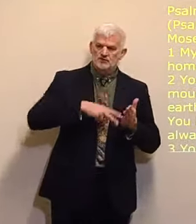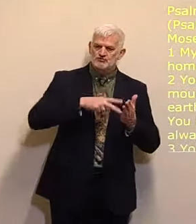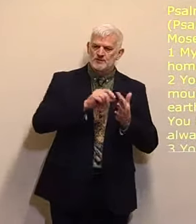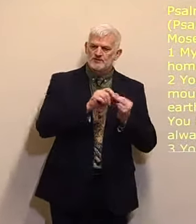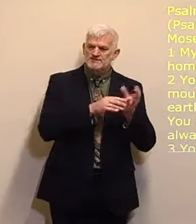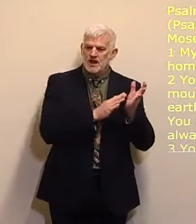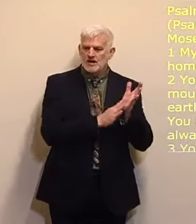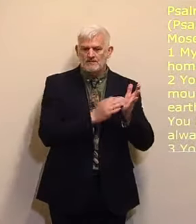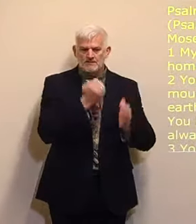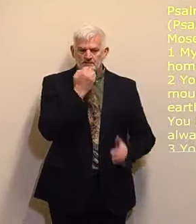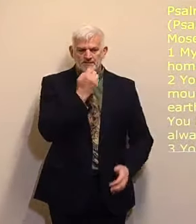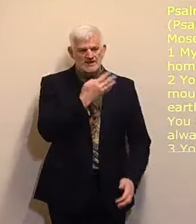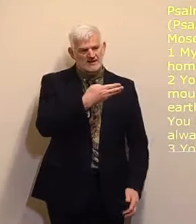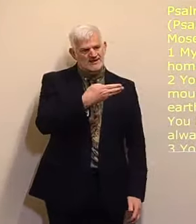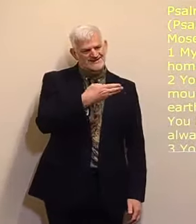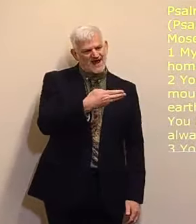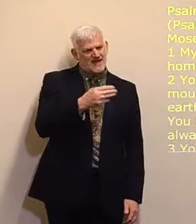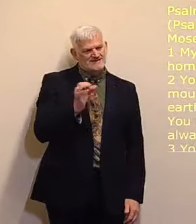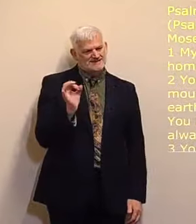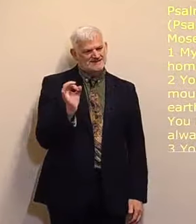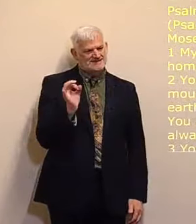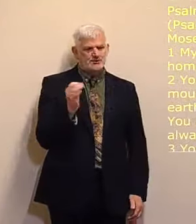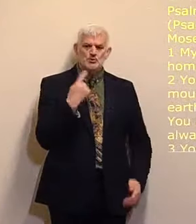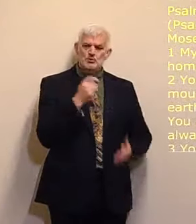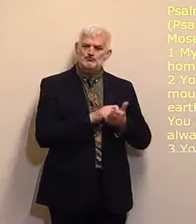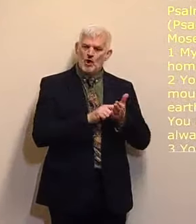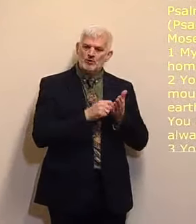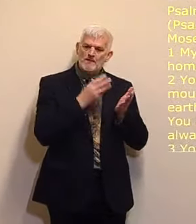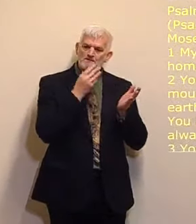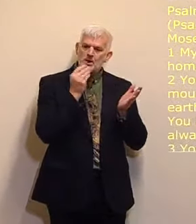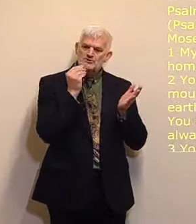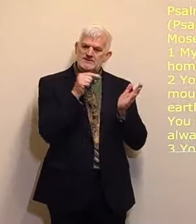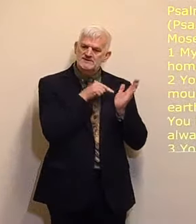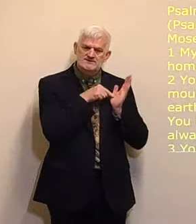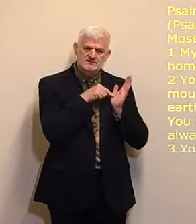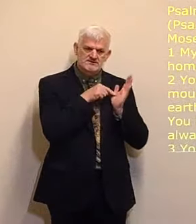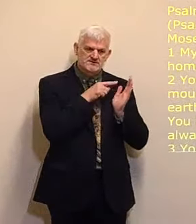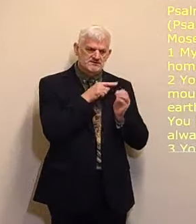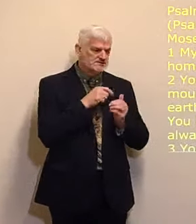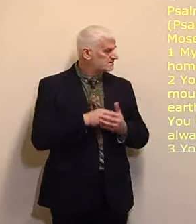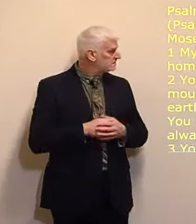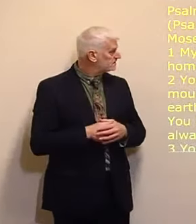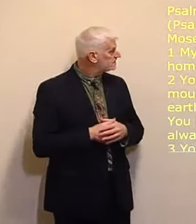A prayer of Moses, the man of God Psalm 90